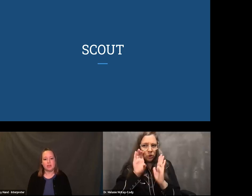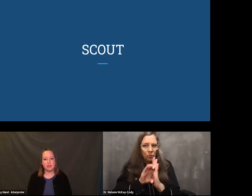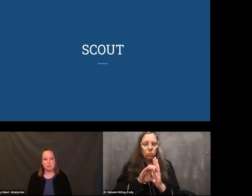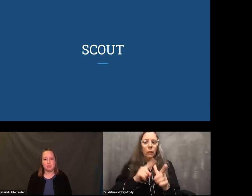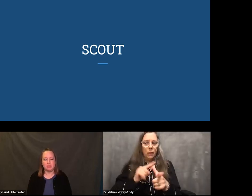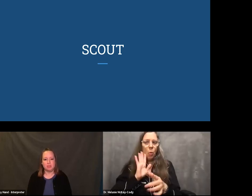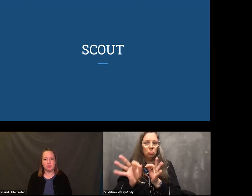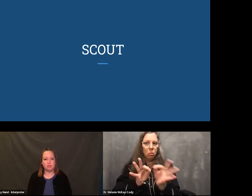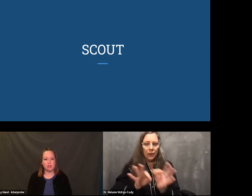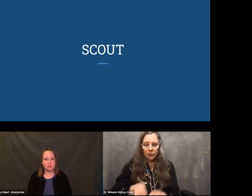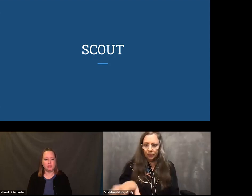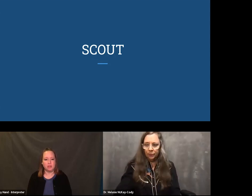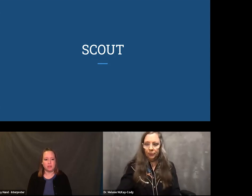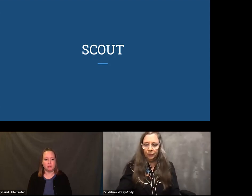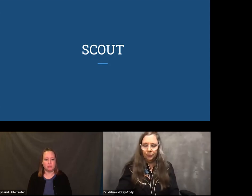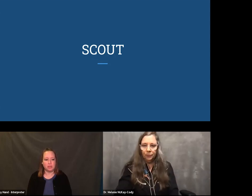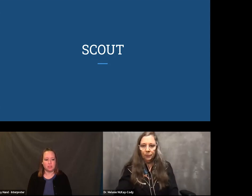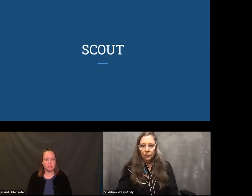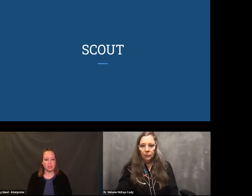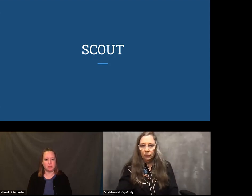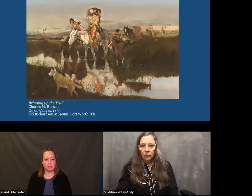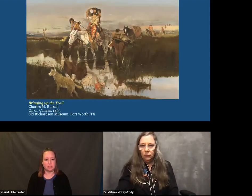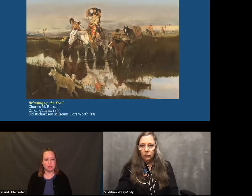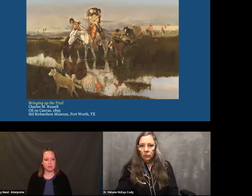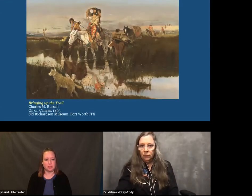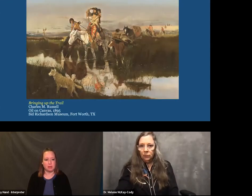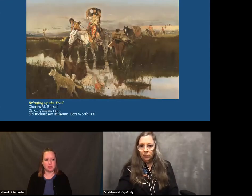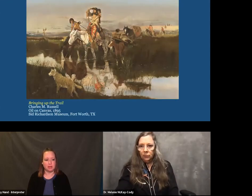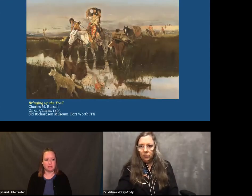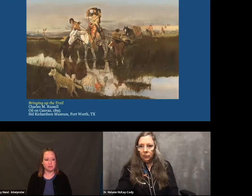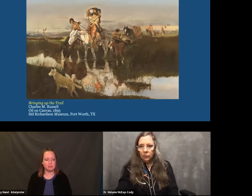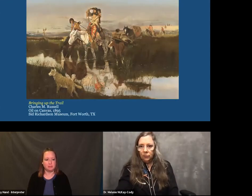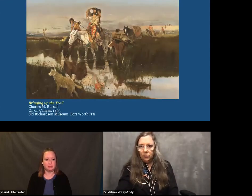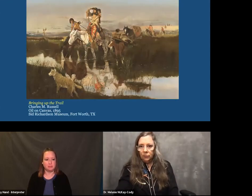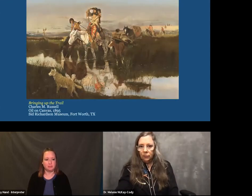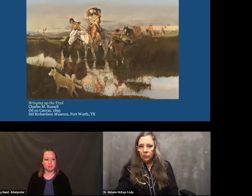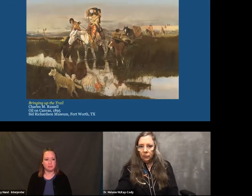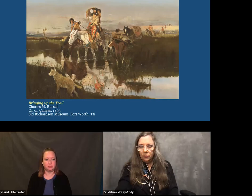So for the next picture, really look at the group of pictures and then I will explain what's happening.